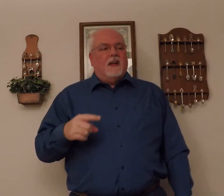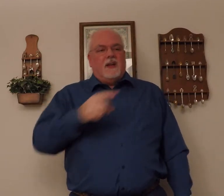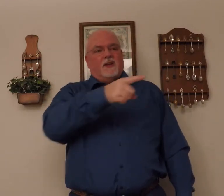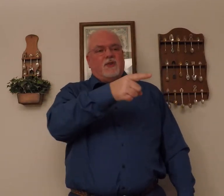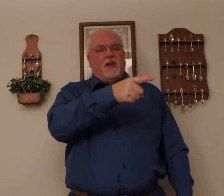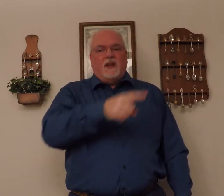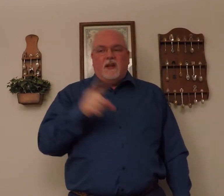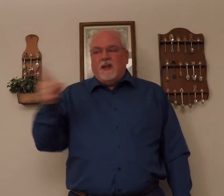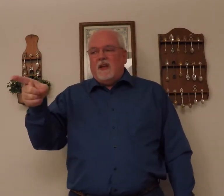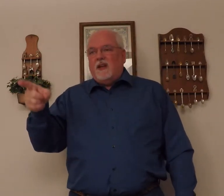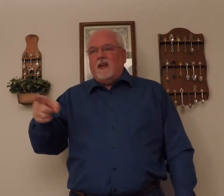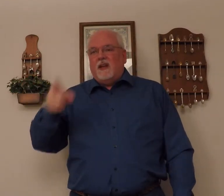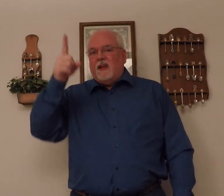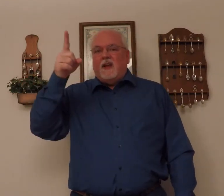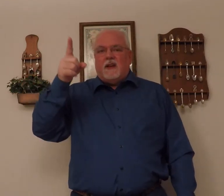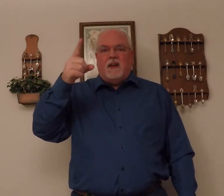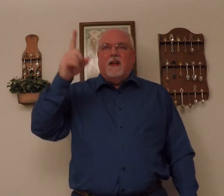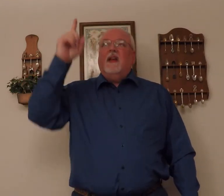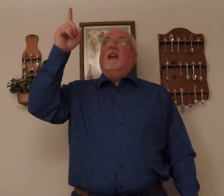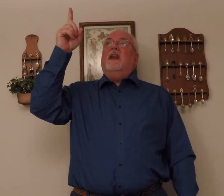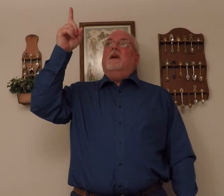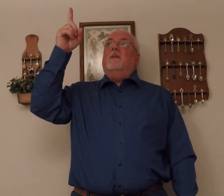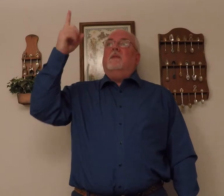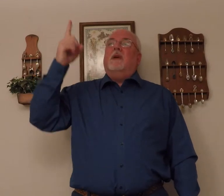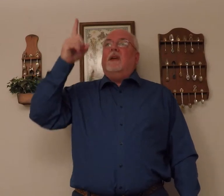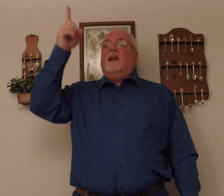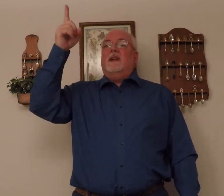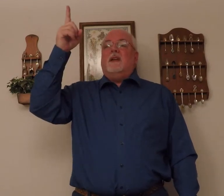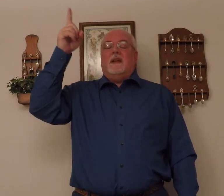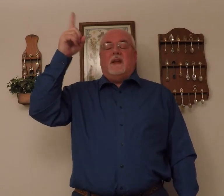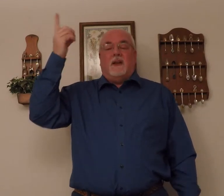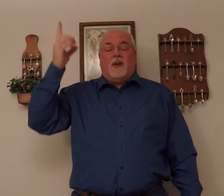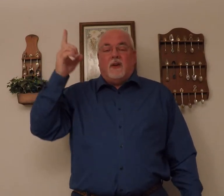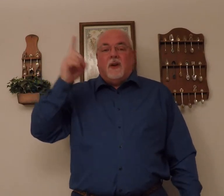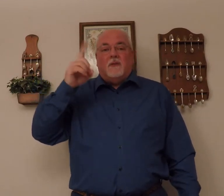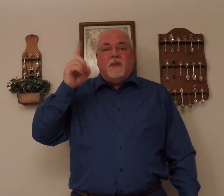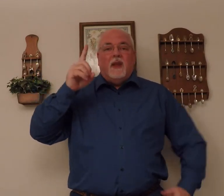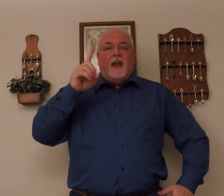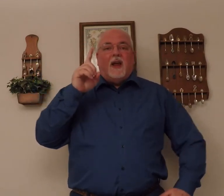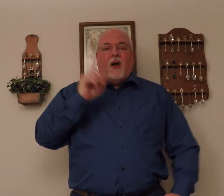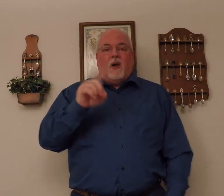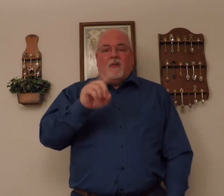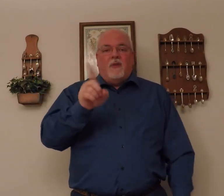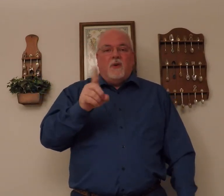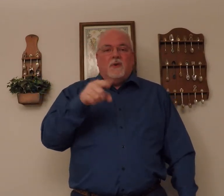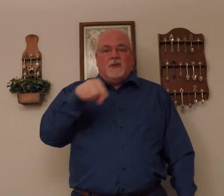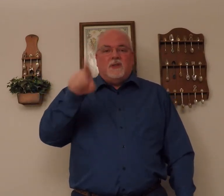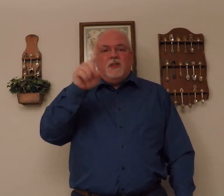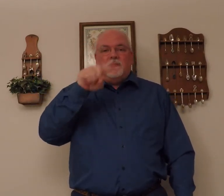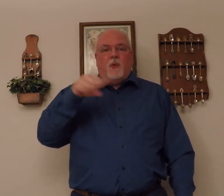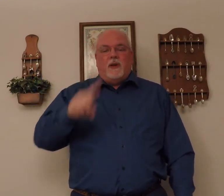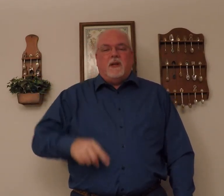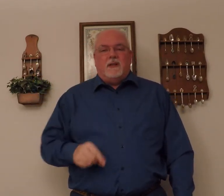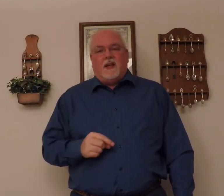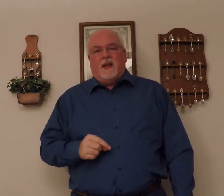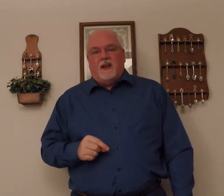She. He. It. Him. You know. All of those just pointed signs.